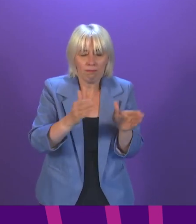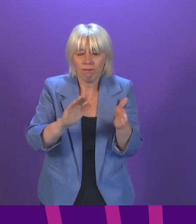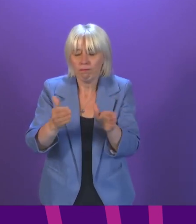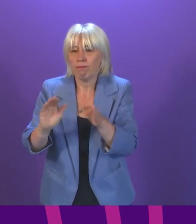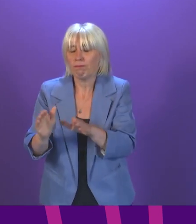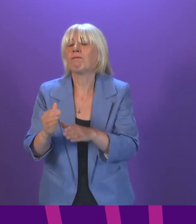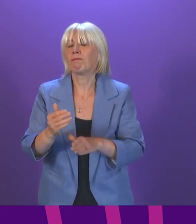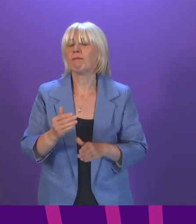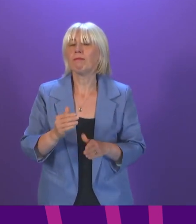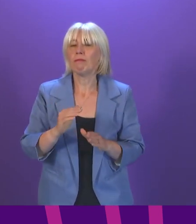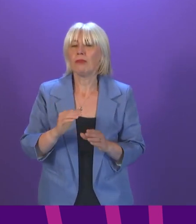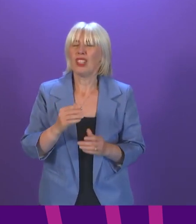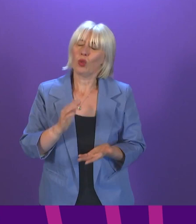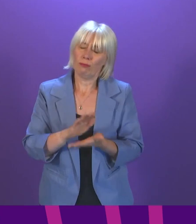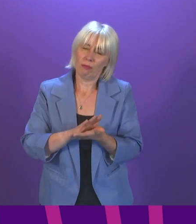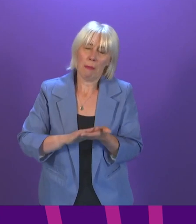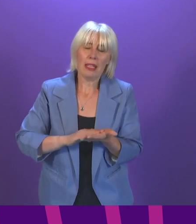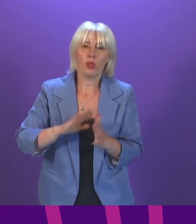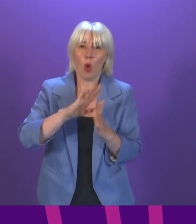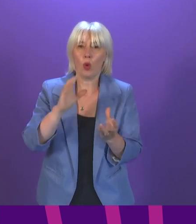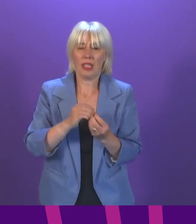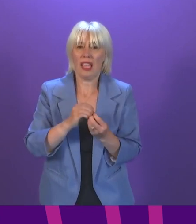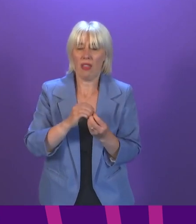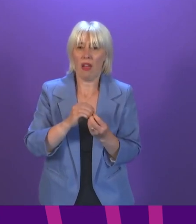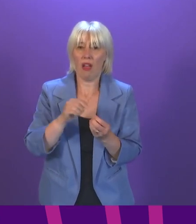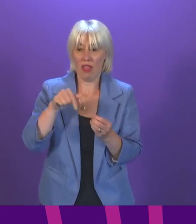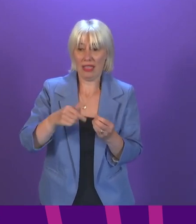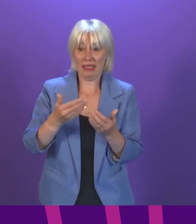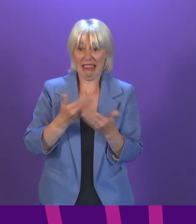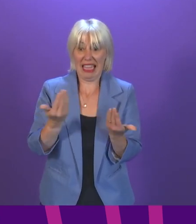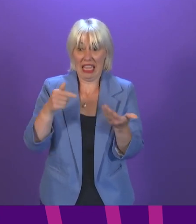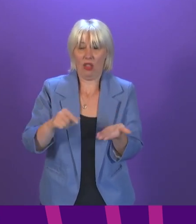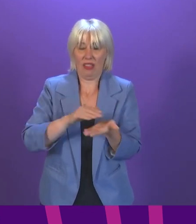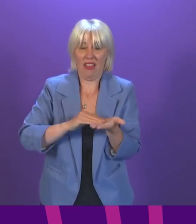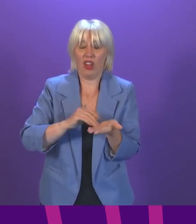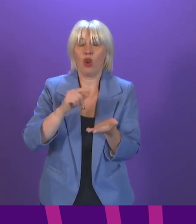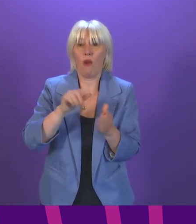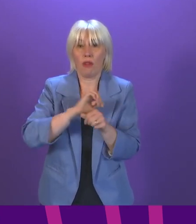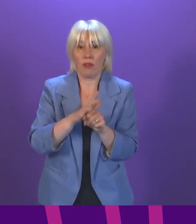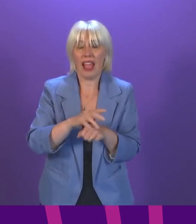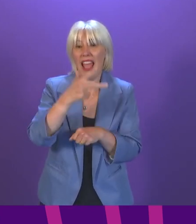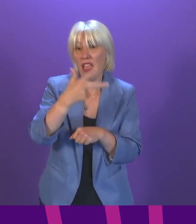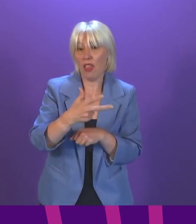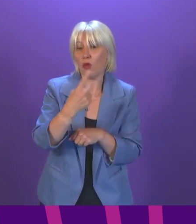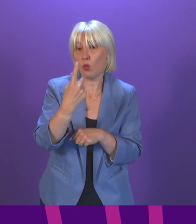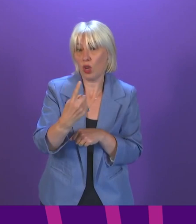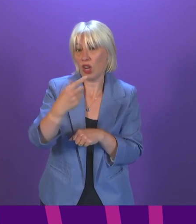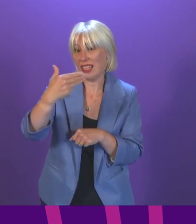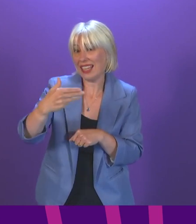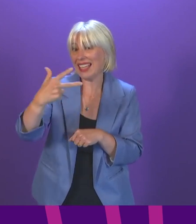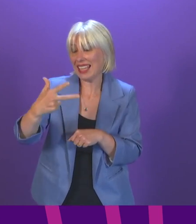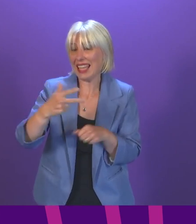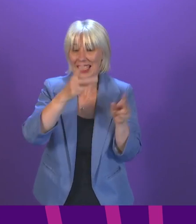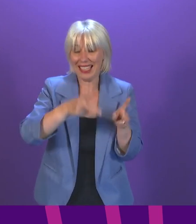hours and that takes the total number of deaths registered under this daily definition to 8,198